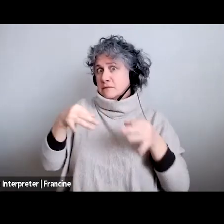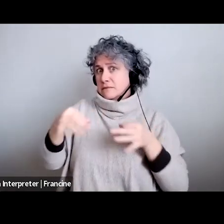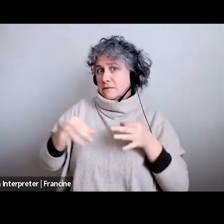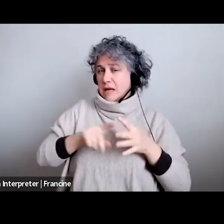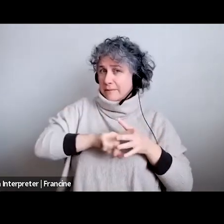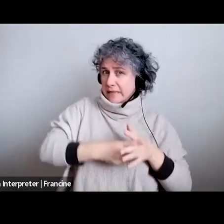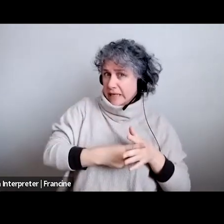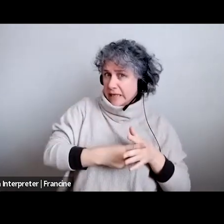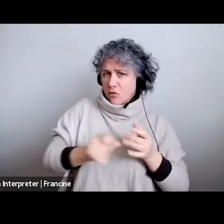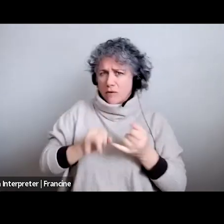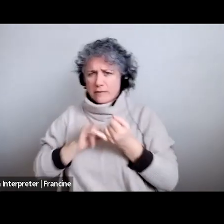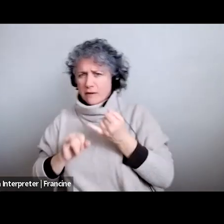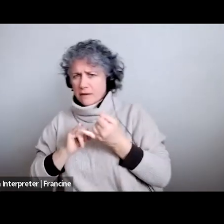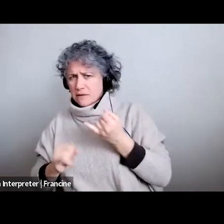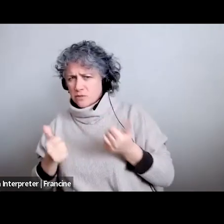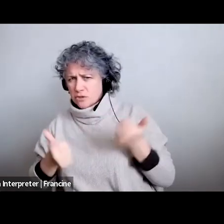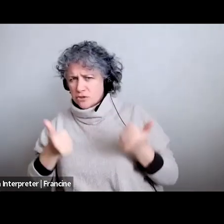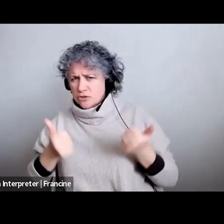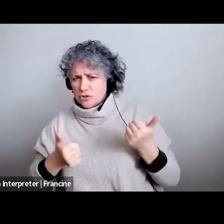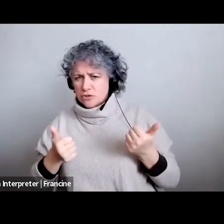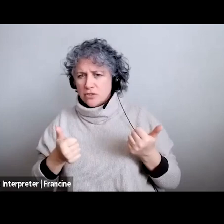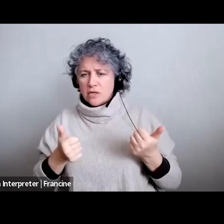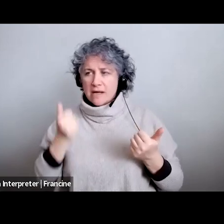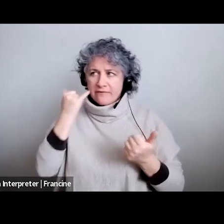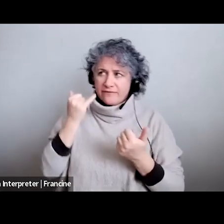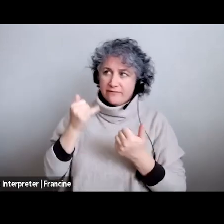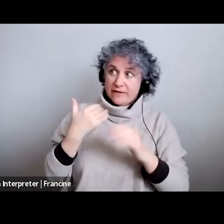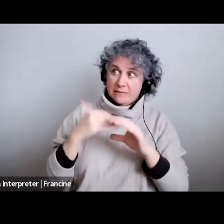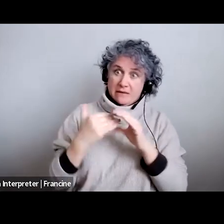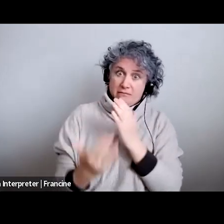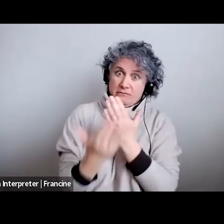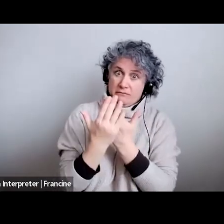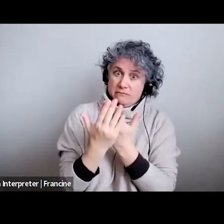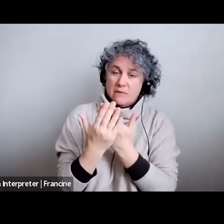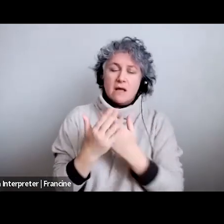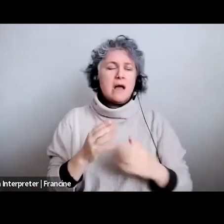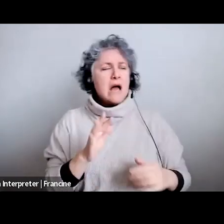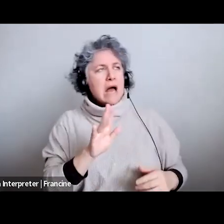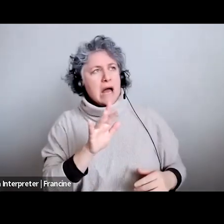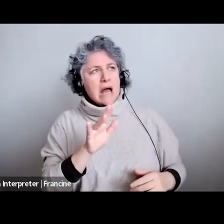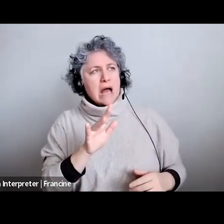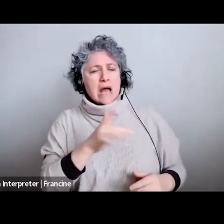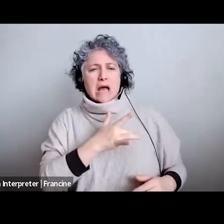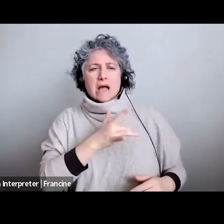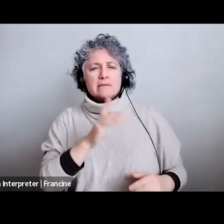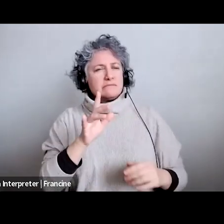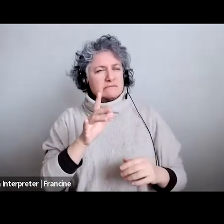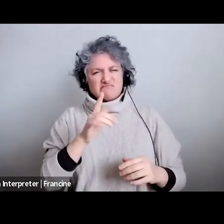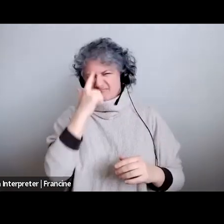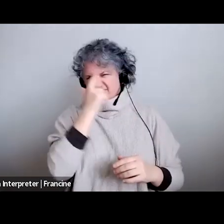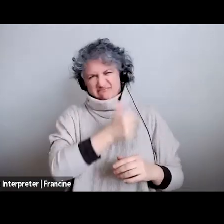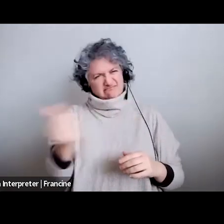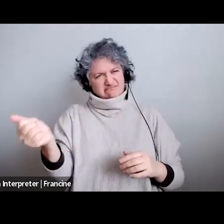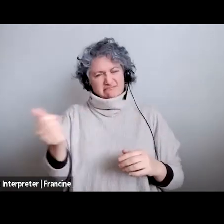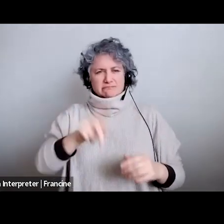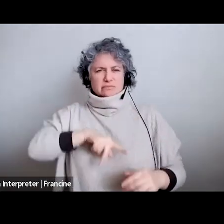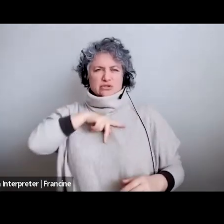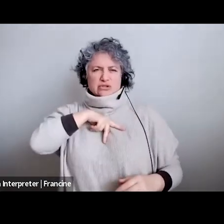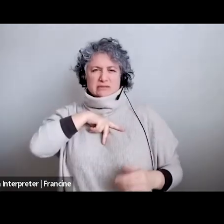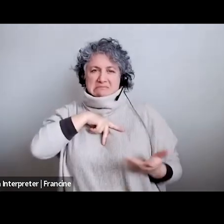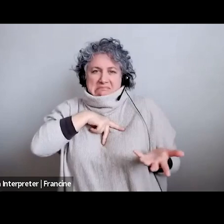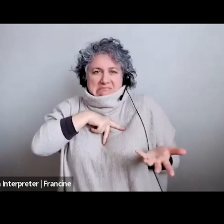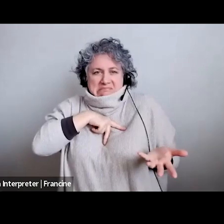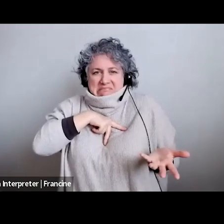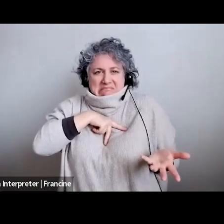attaching to the um generally if that's a personal thing i think um